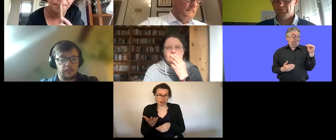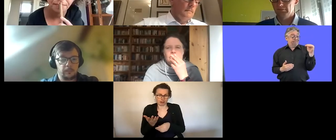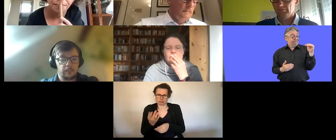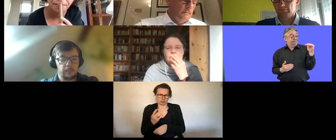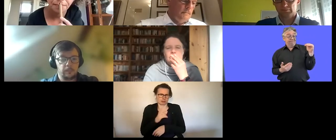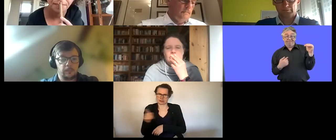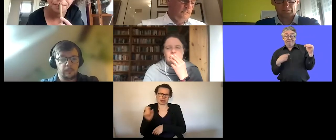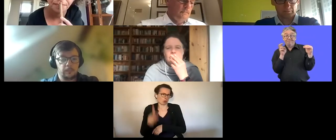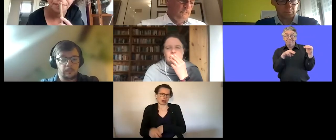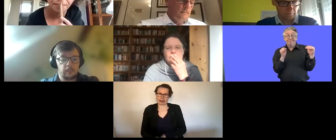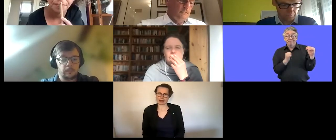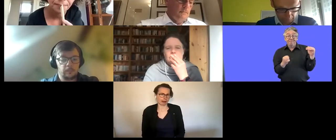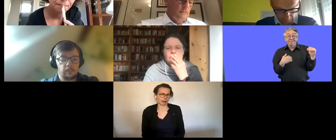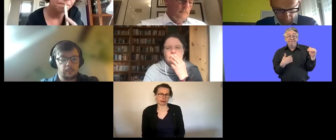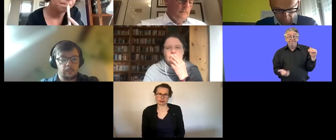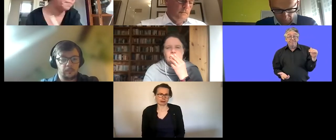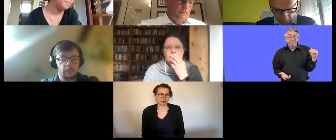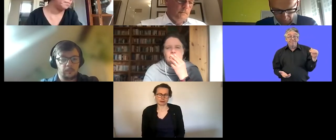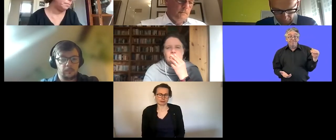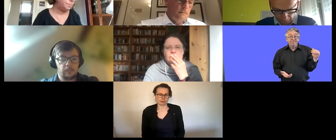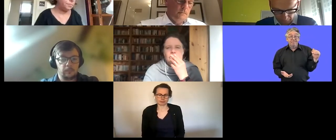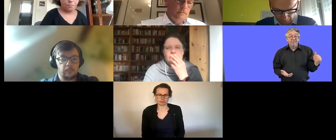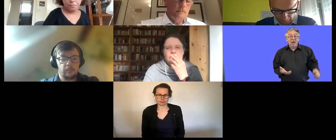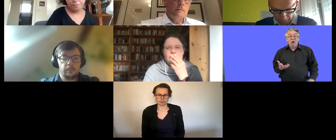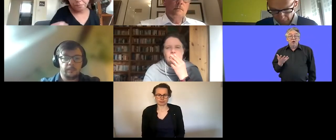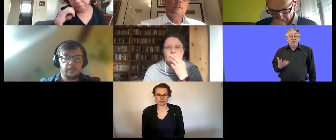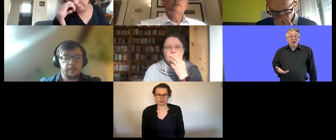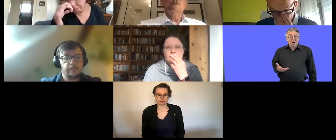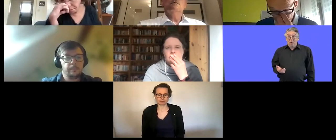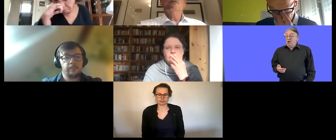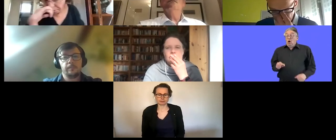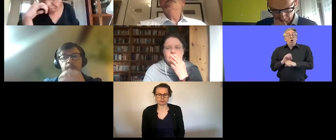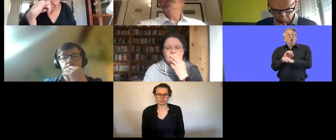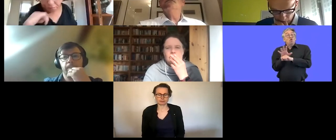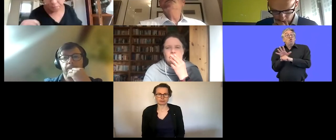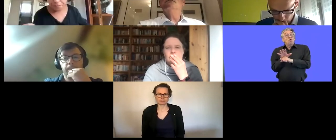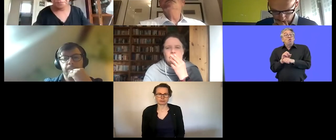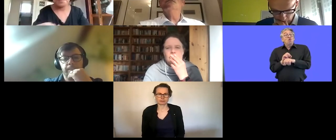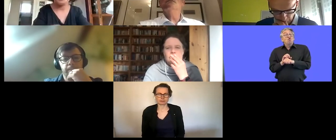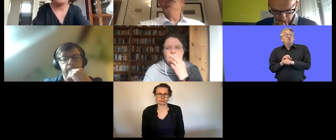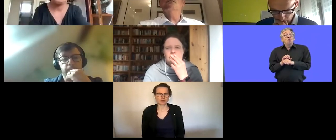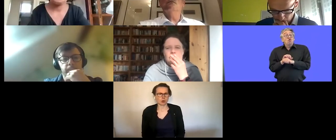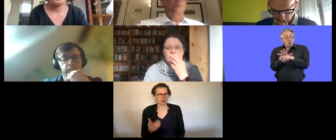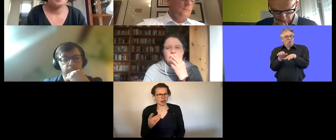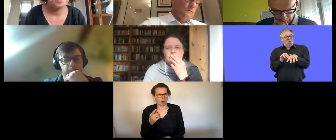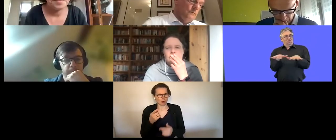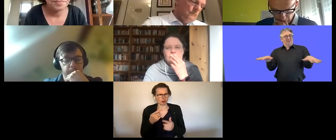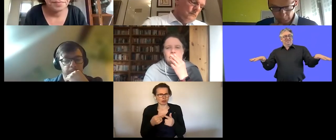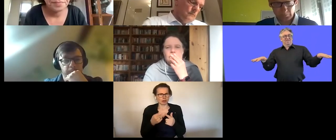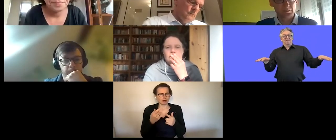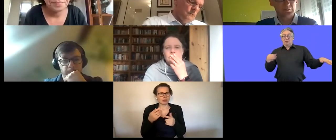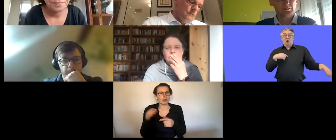we really have to um be we we have to share a bus with eight